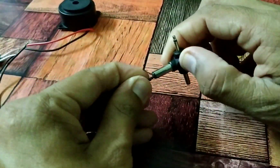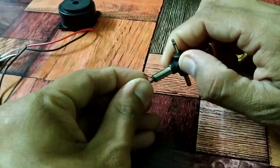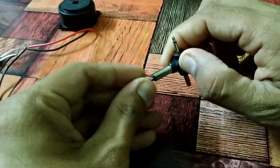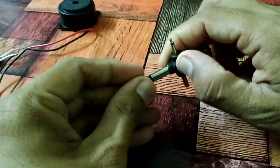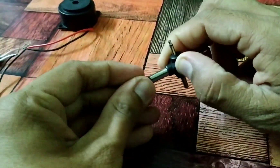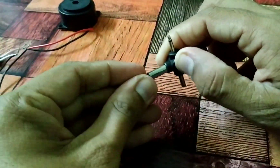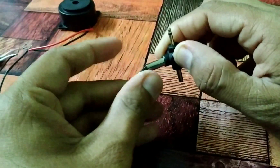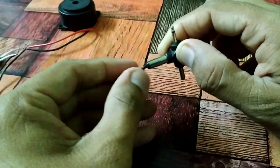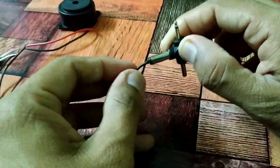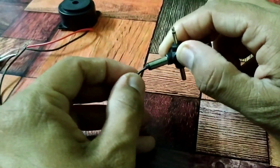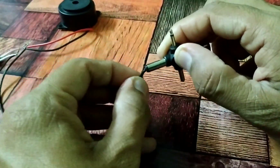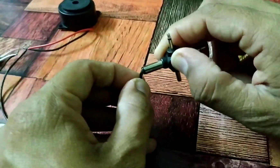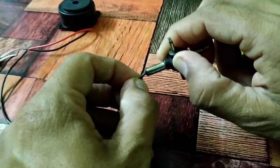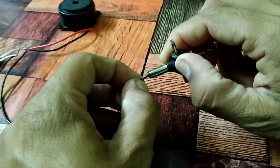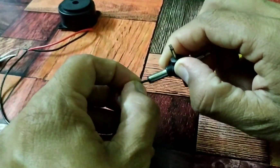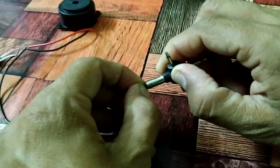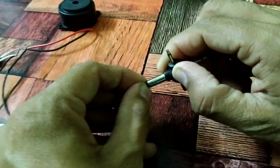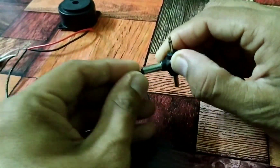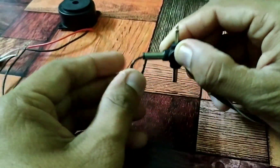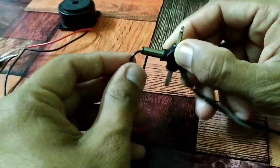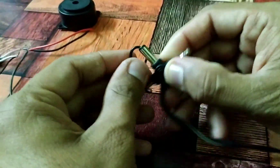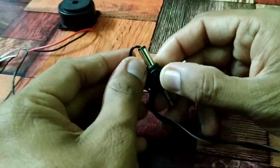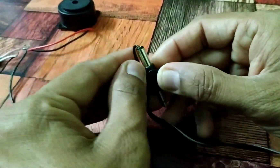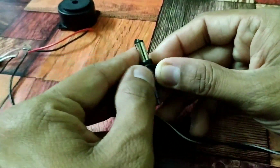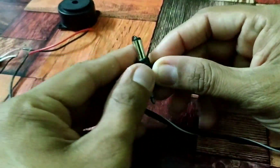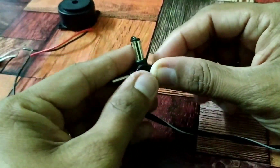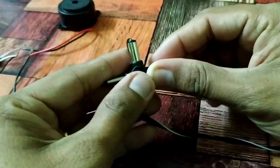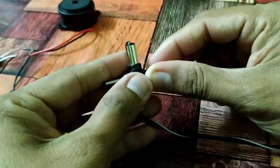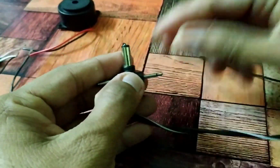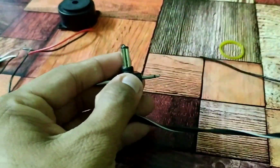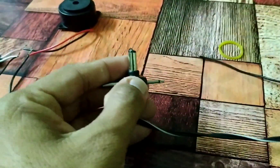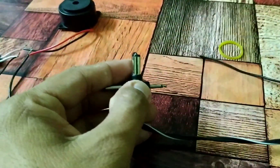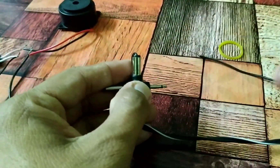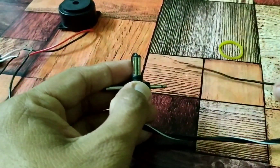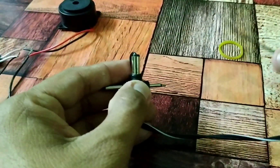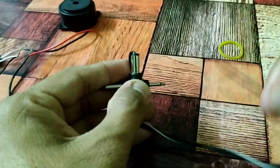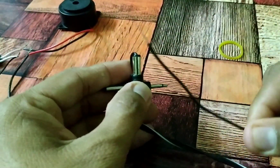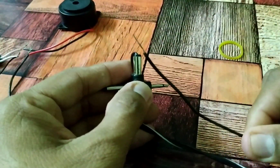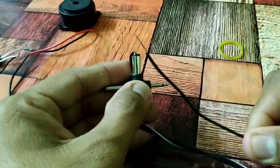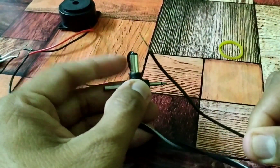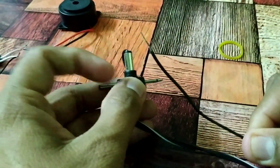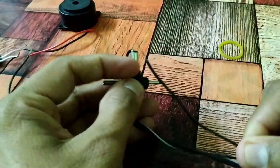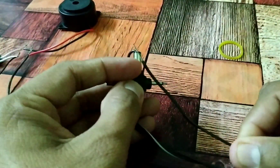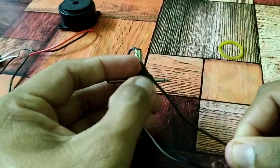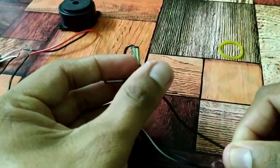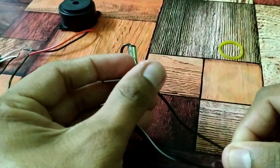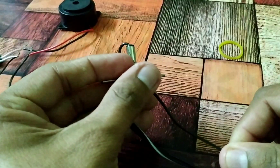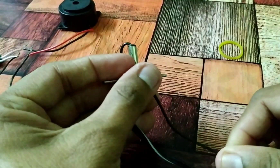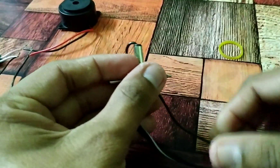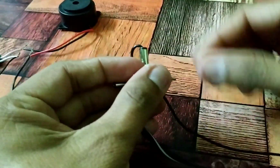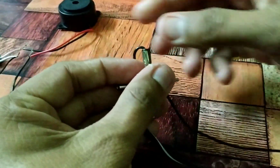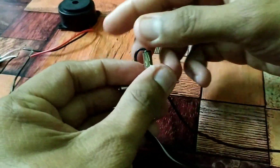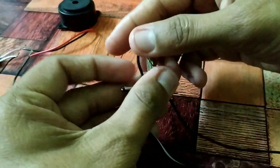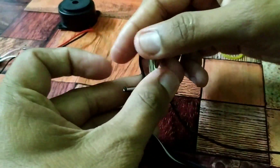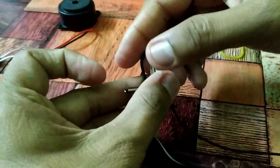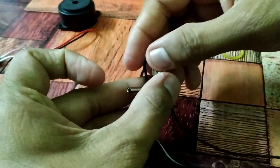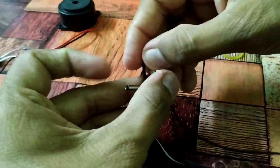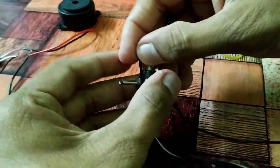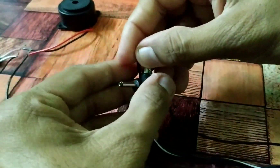not again Oh, you won't see the light until the dawn breaks Now,